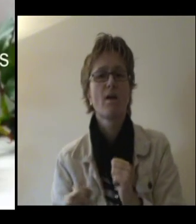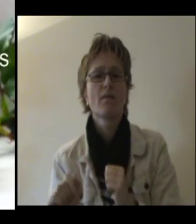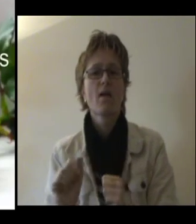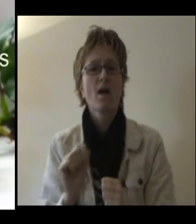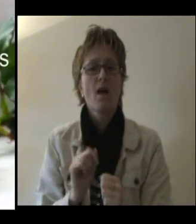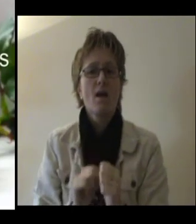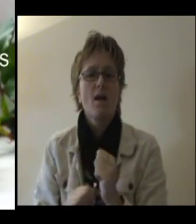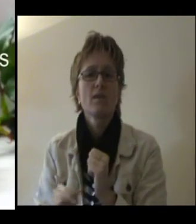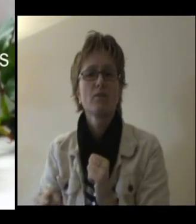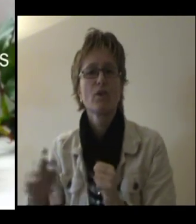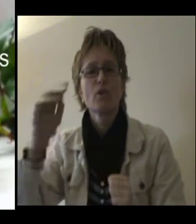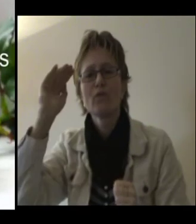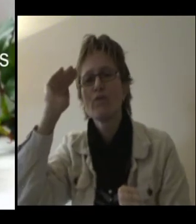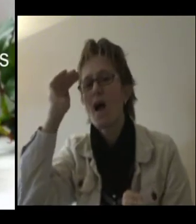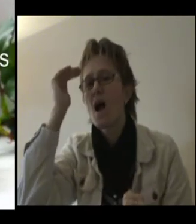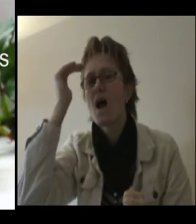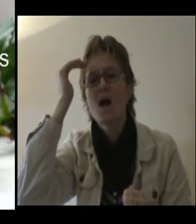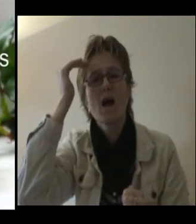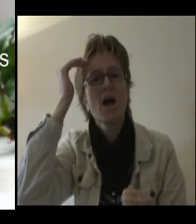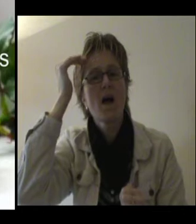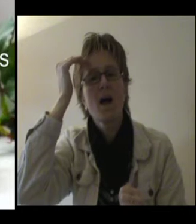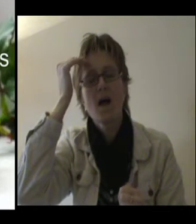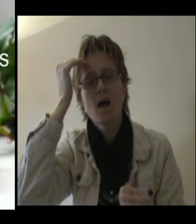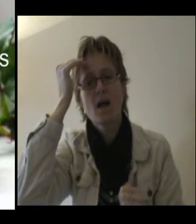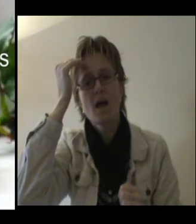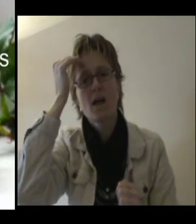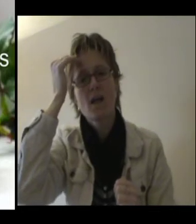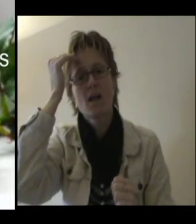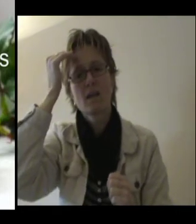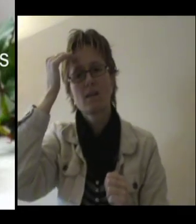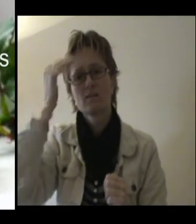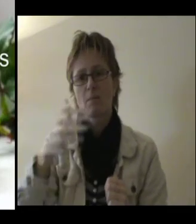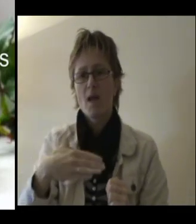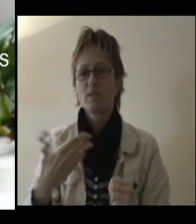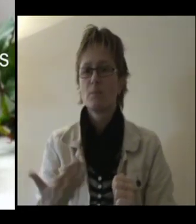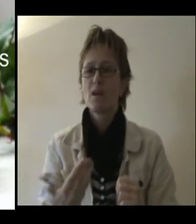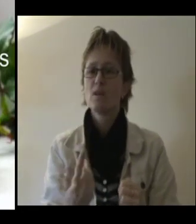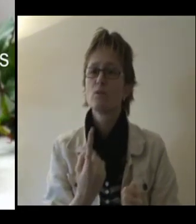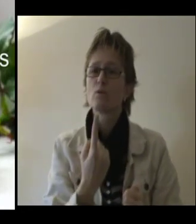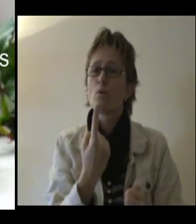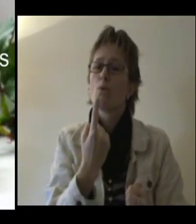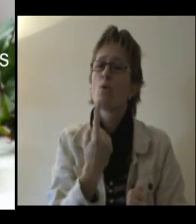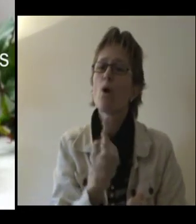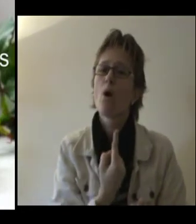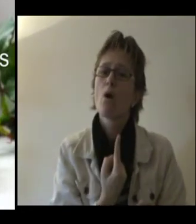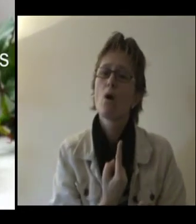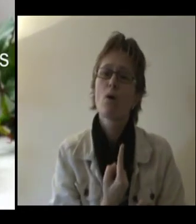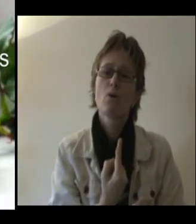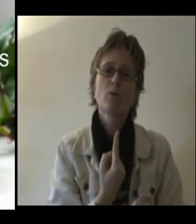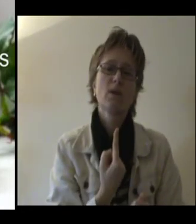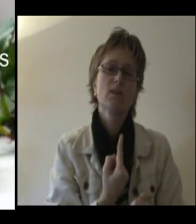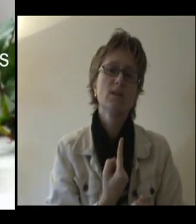And the night has been too lonely